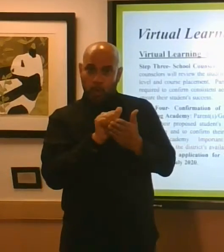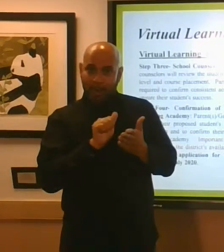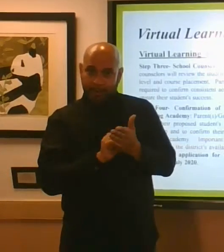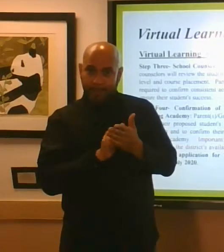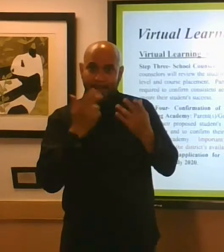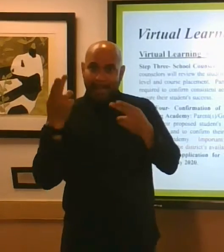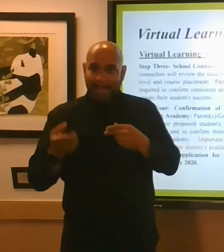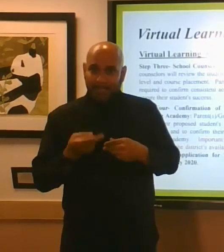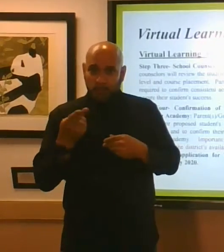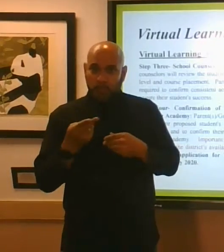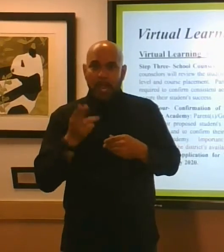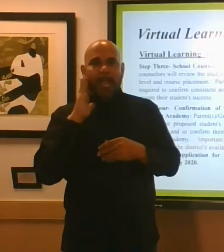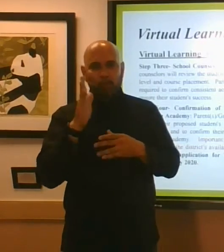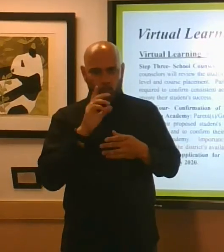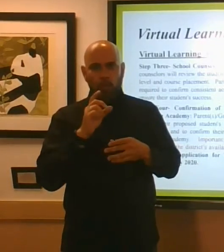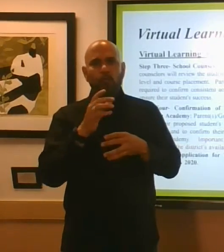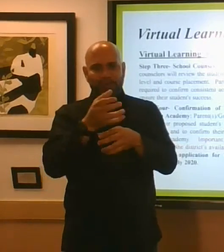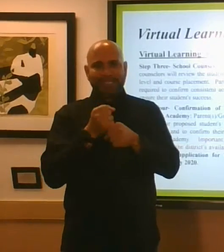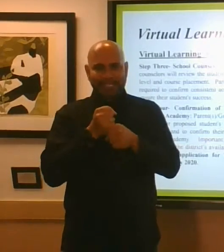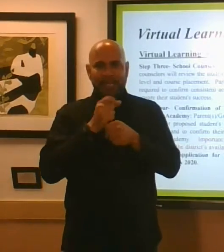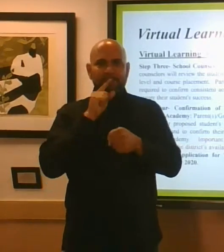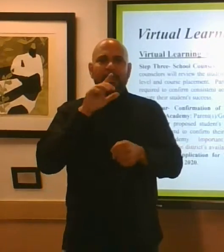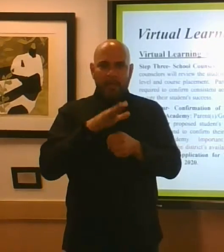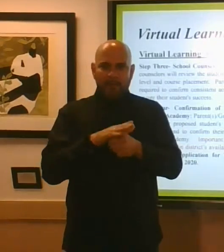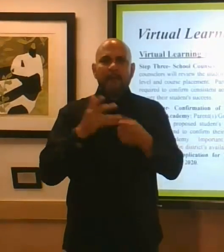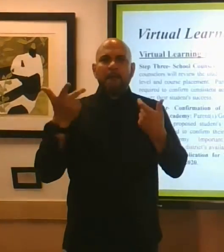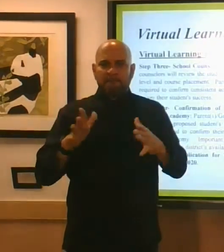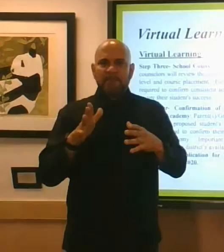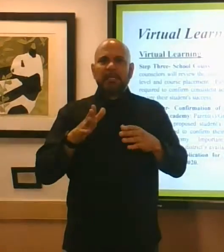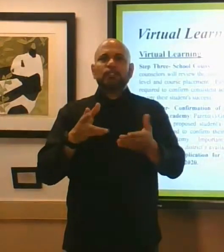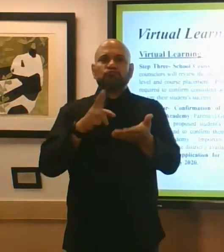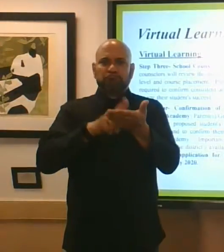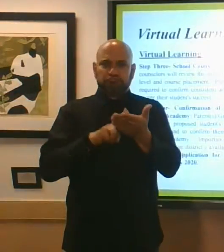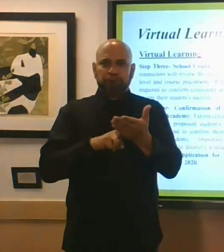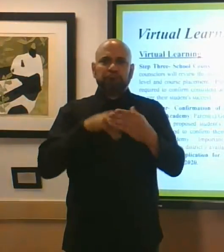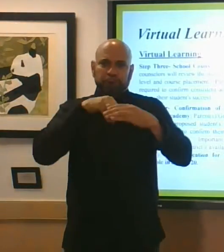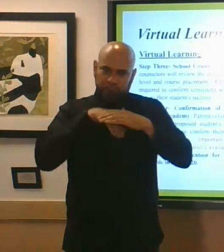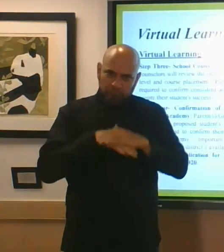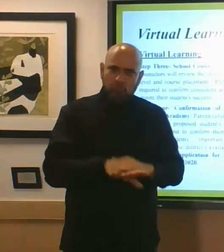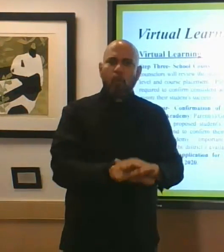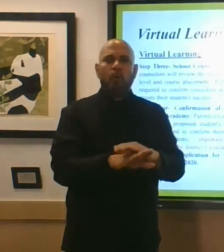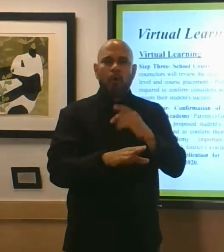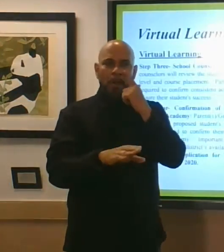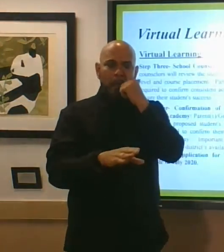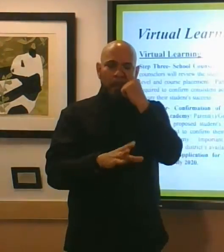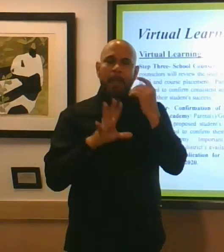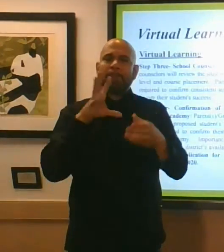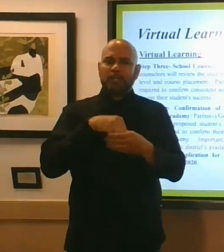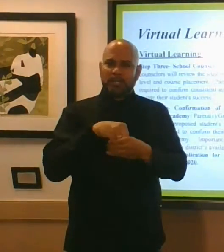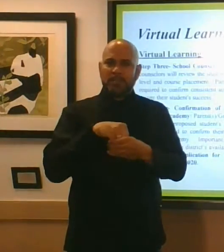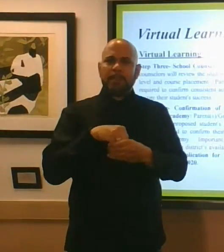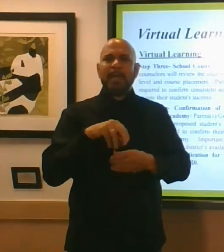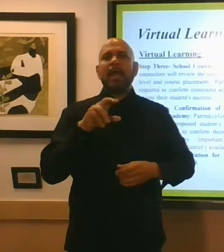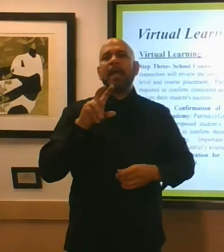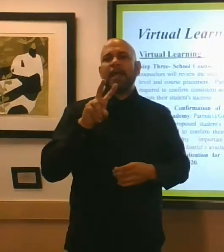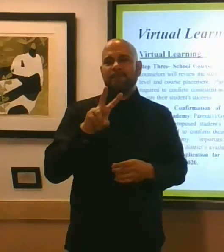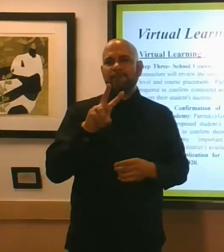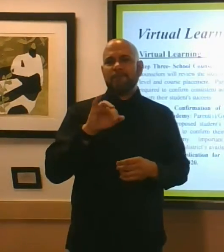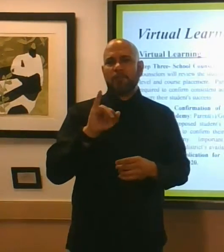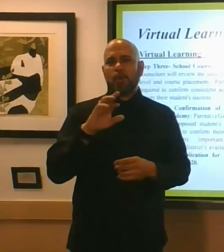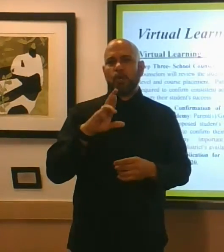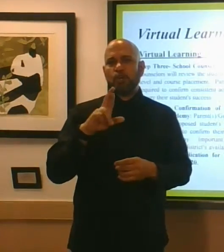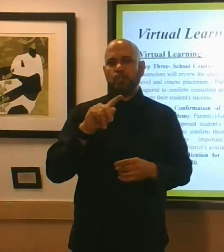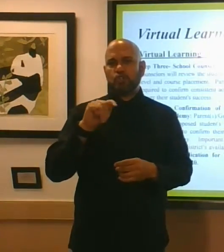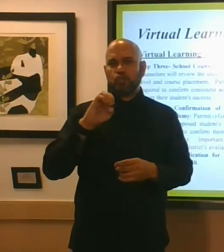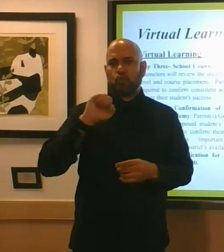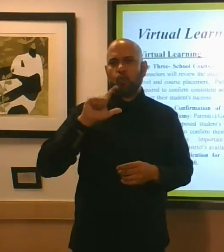will receive a confirmation that you have been enrolled uh will be able to participate in the virtual academy again we've got to determine